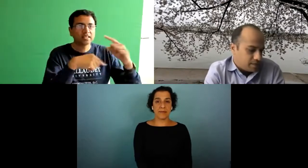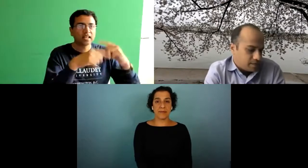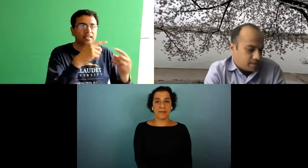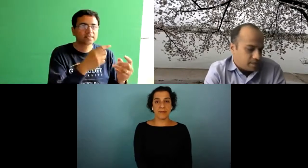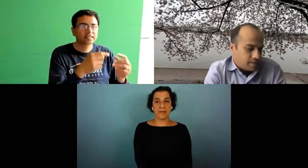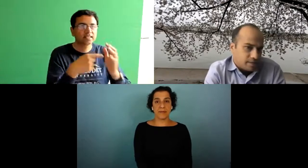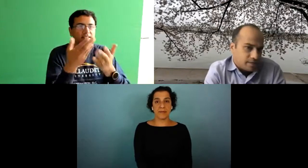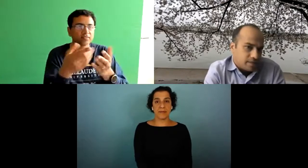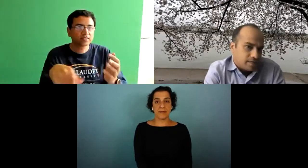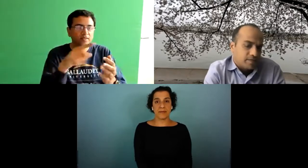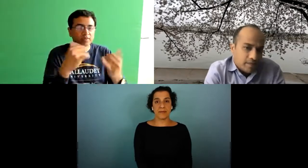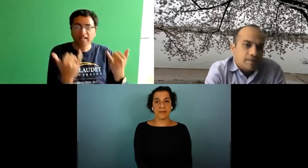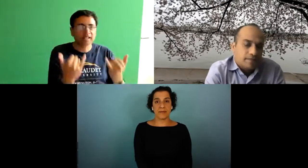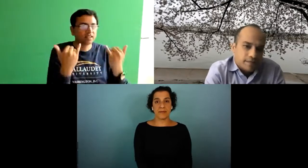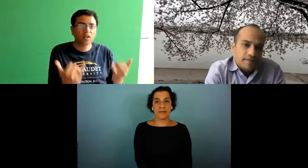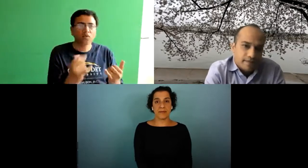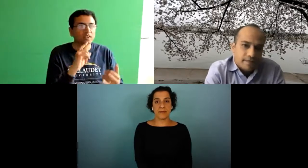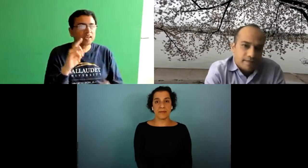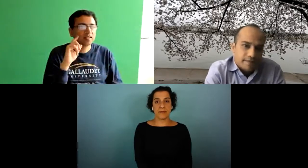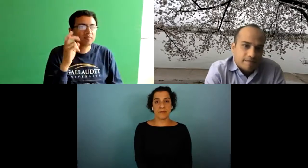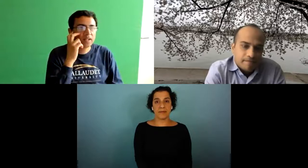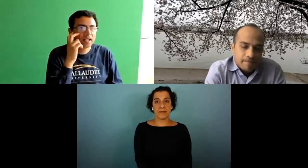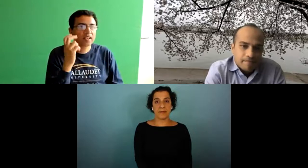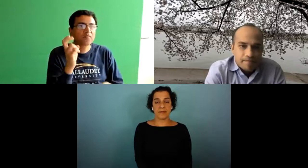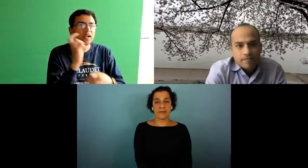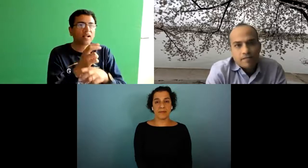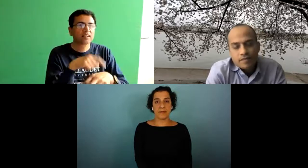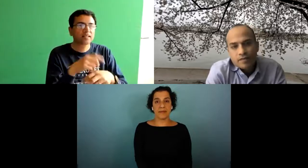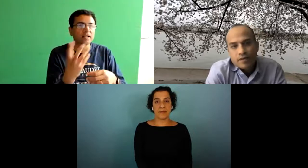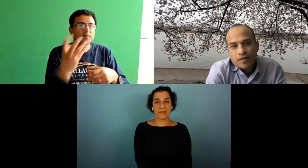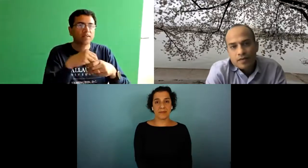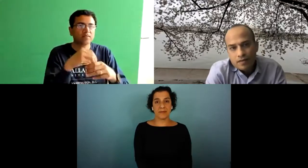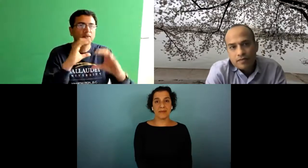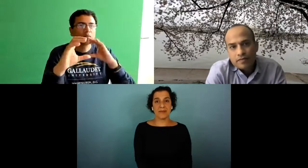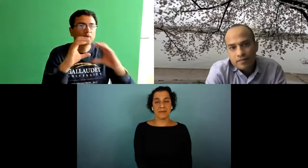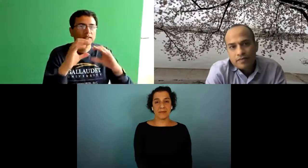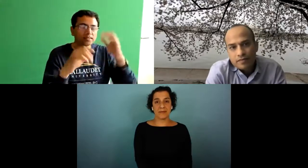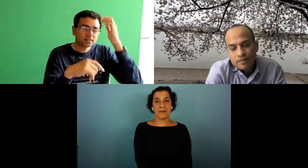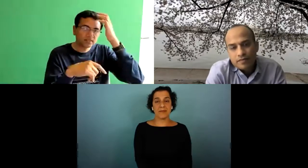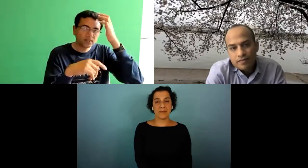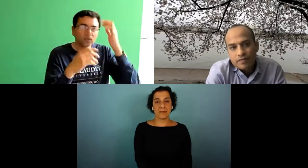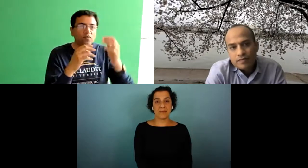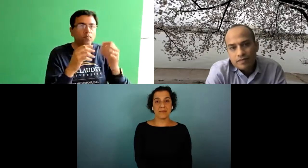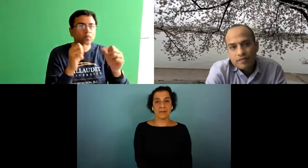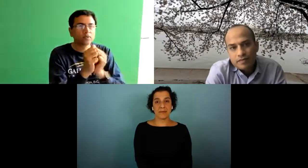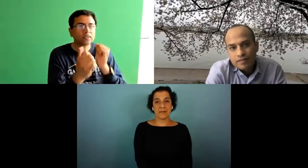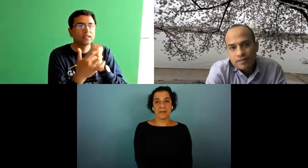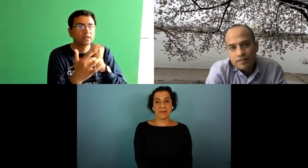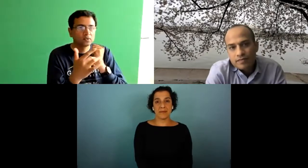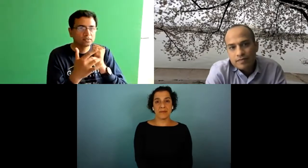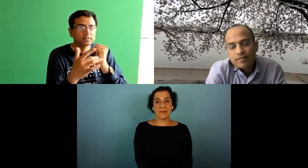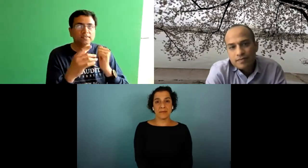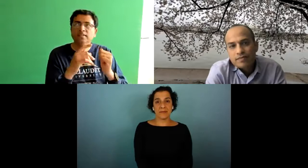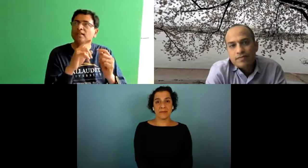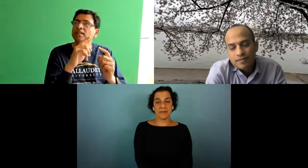communication in a tactile form so a robot could recognize signs and then produce it tactilely and that could